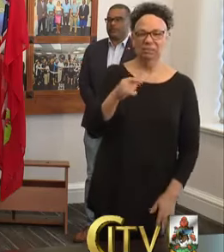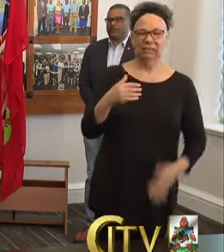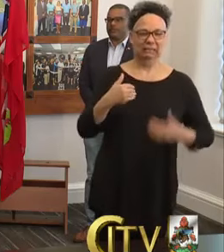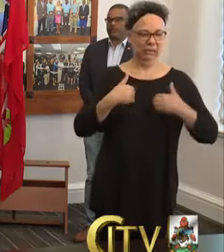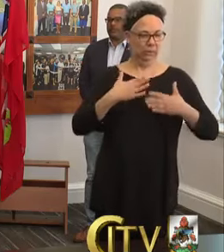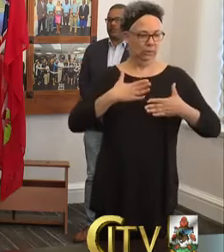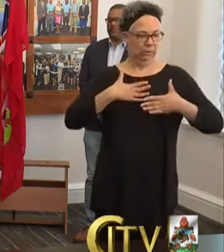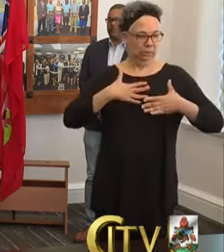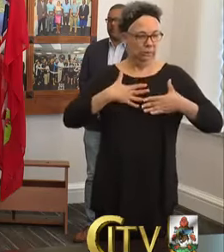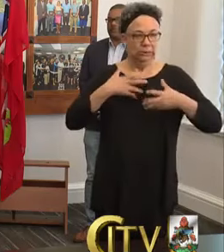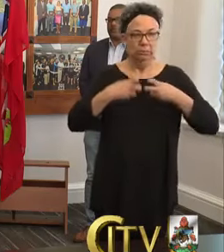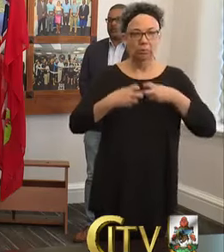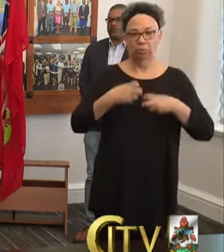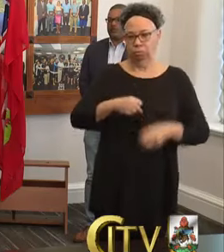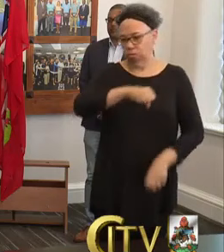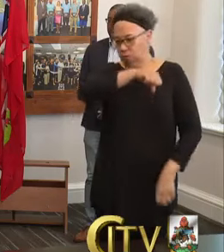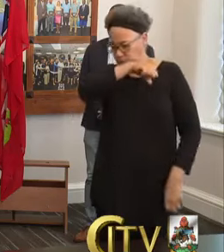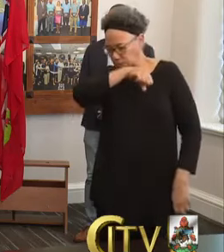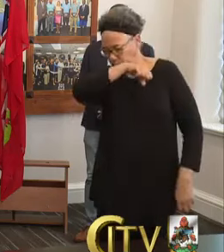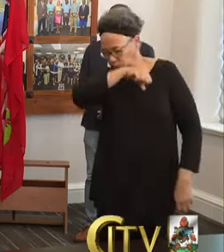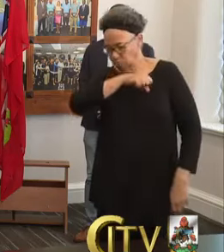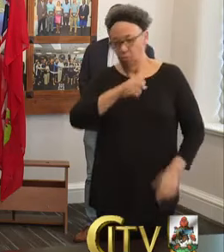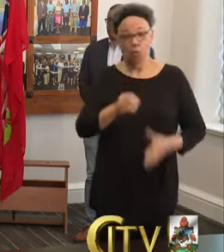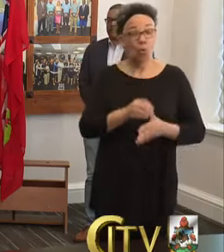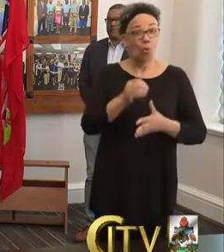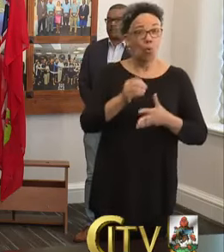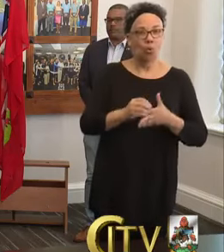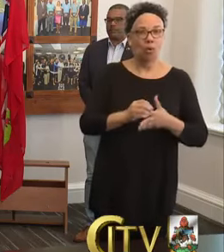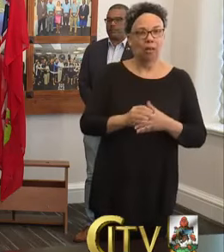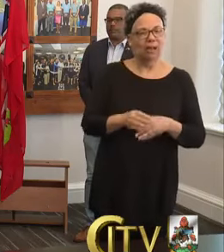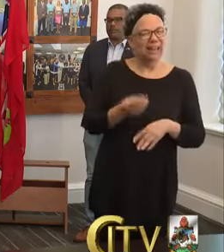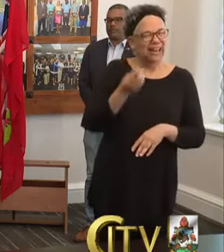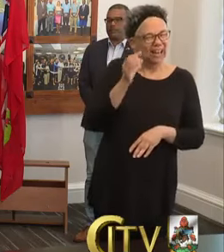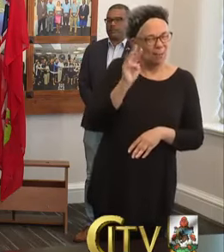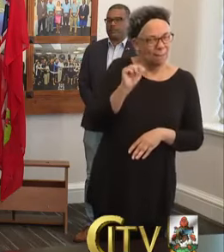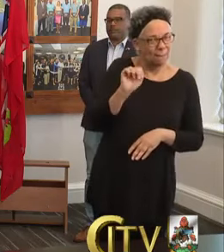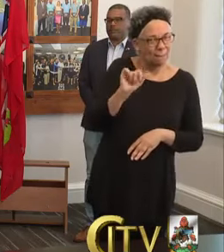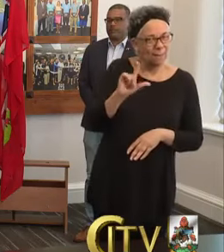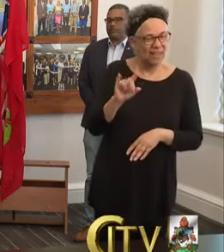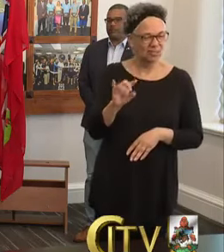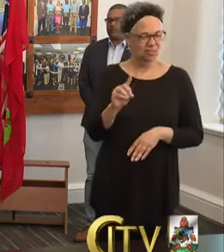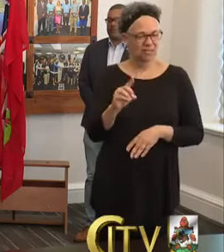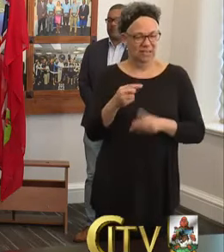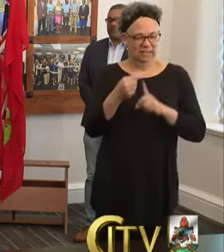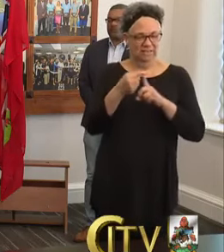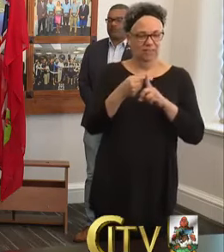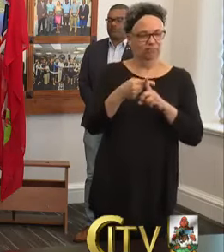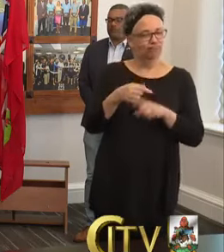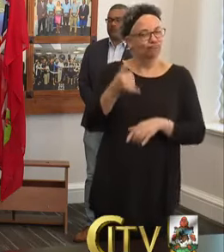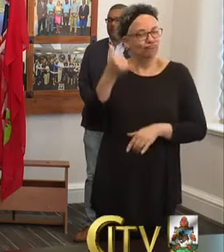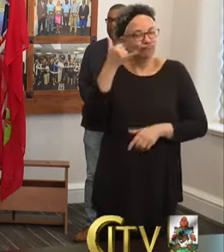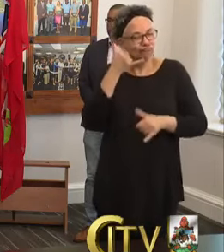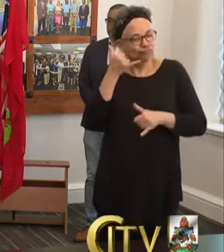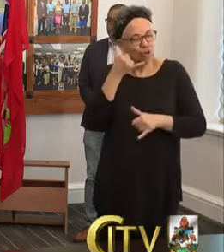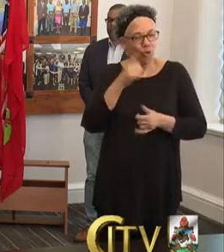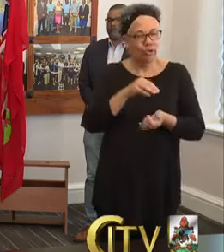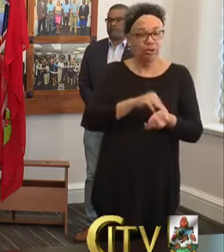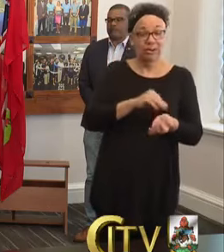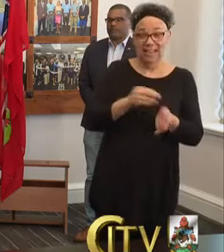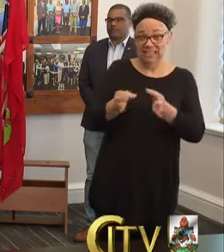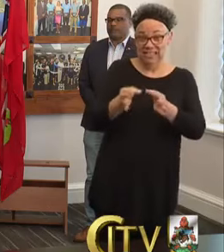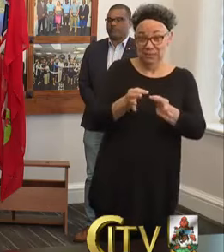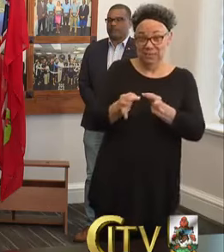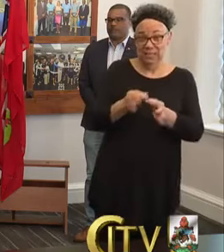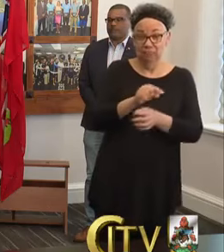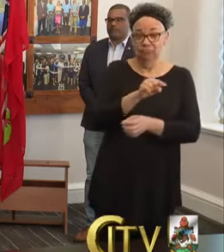symptoms, such as a cough or even a mild fever, please contact your doctor. Explain that you are on